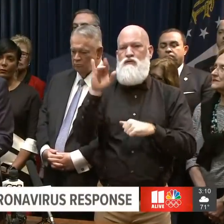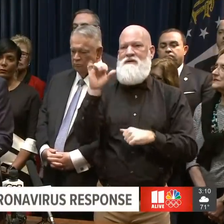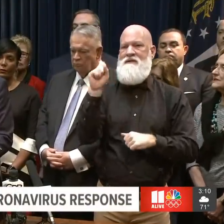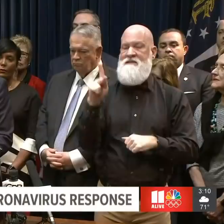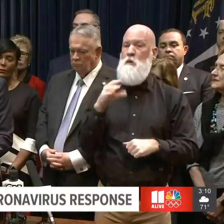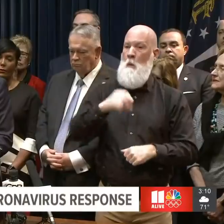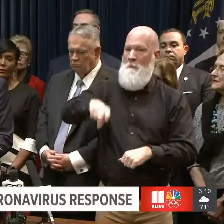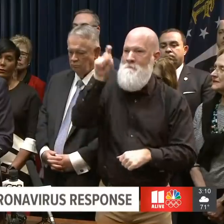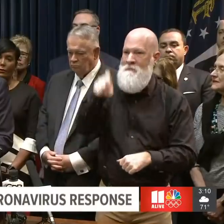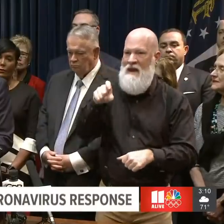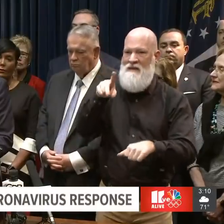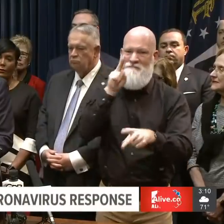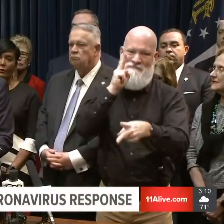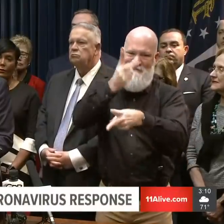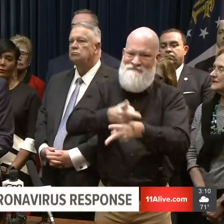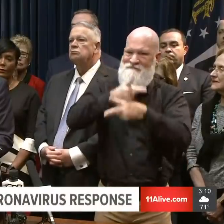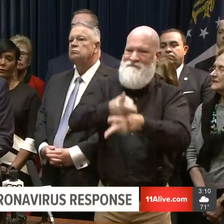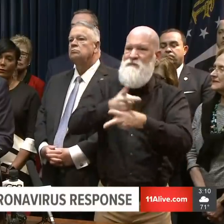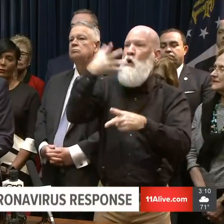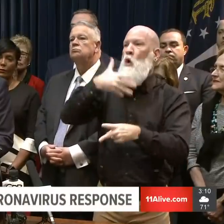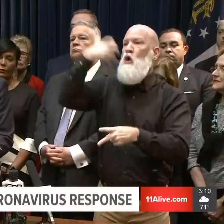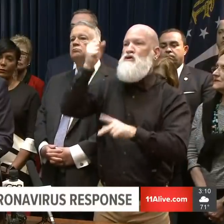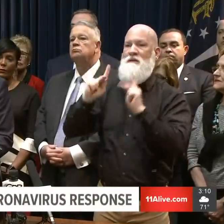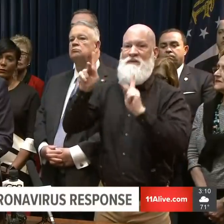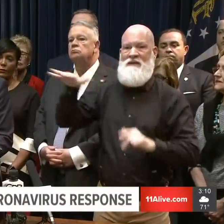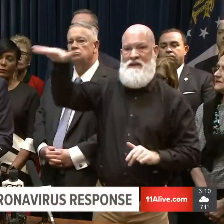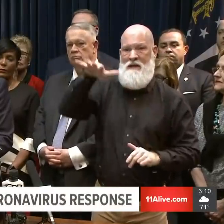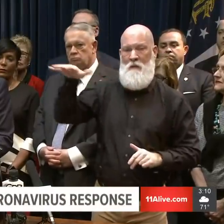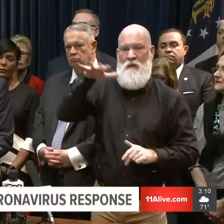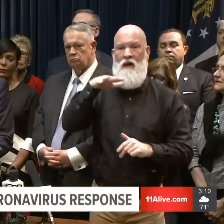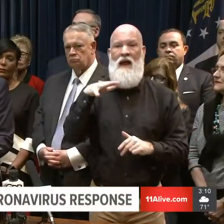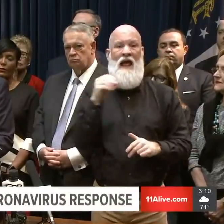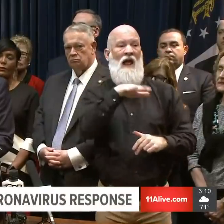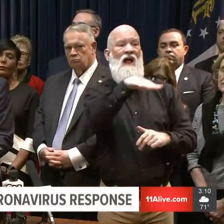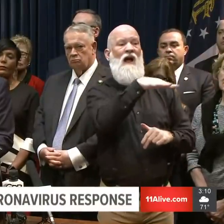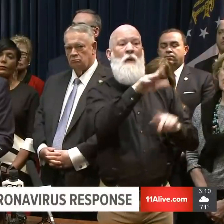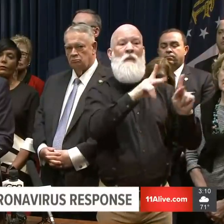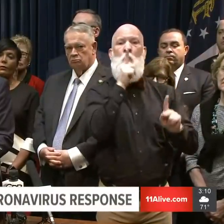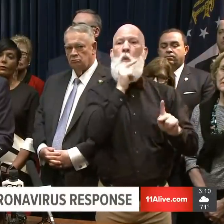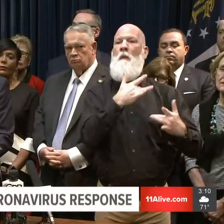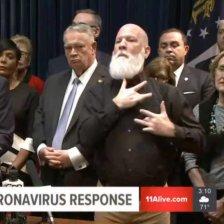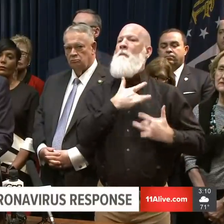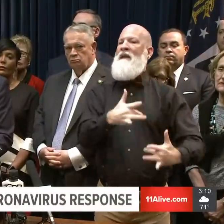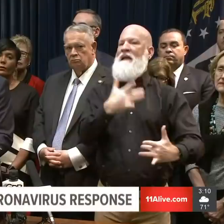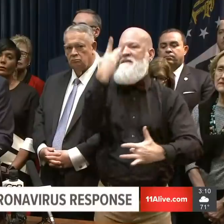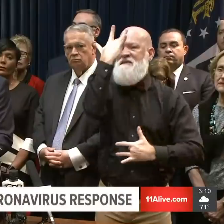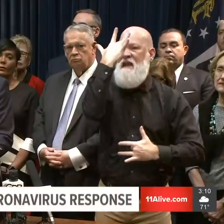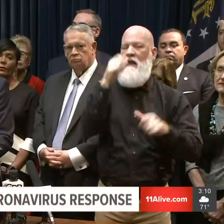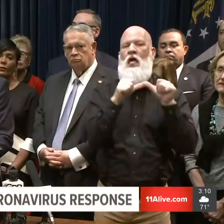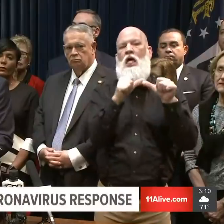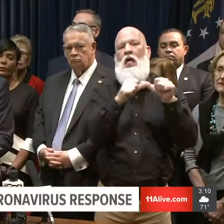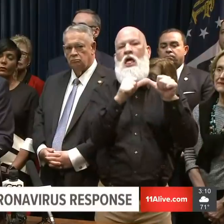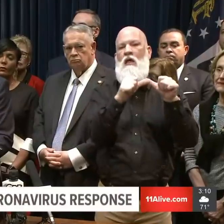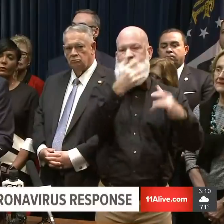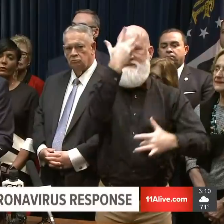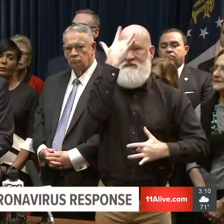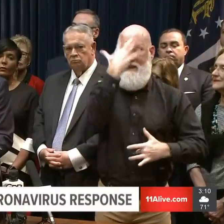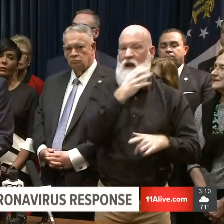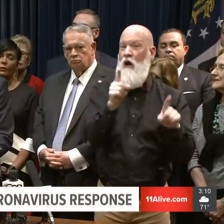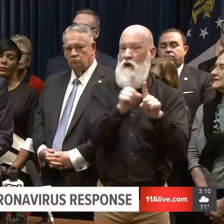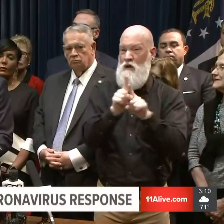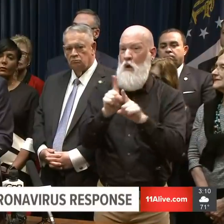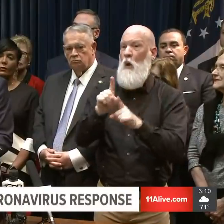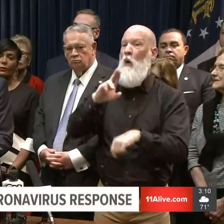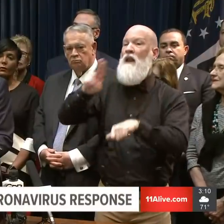people with ongoing health issues and those who have a suppressed immune system. We need to help them dramatically